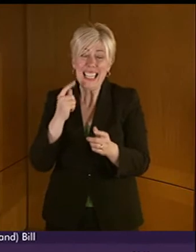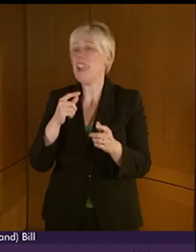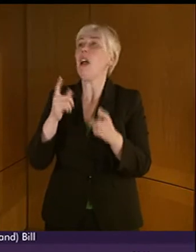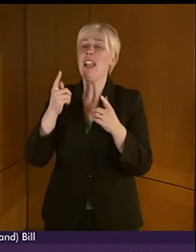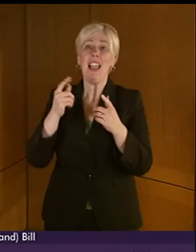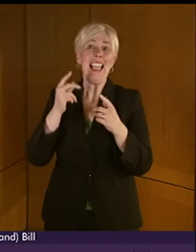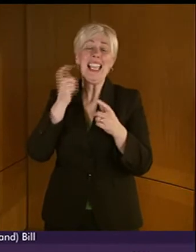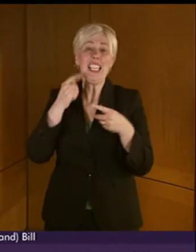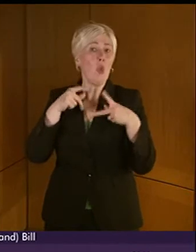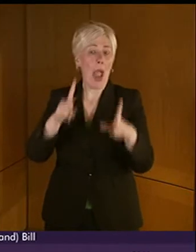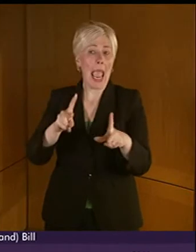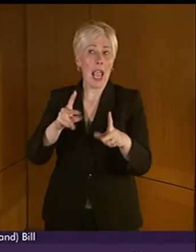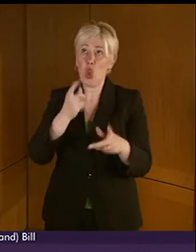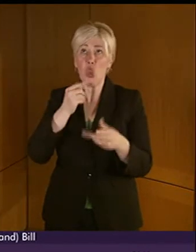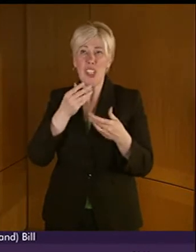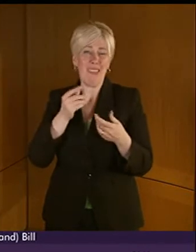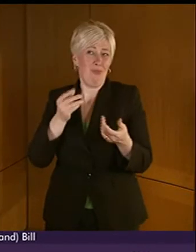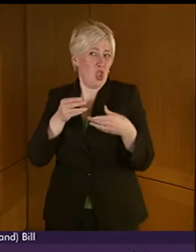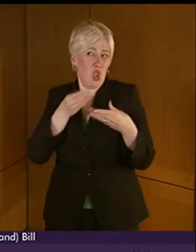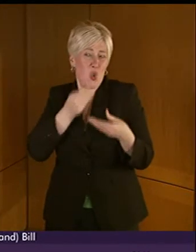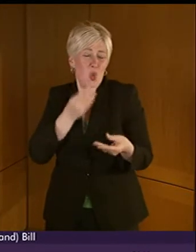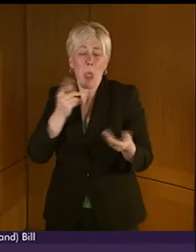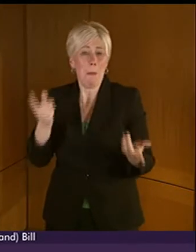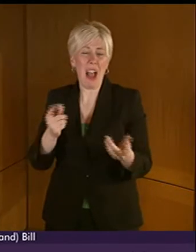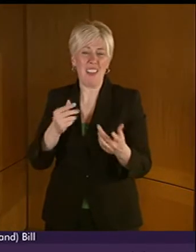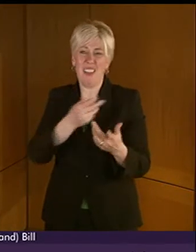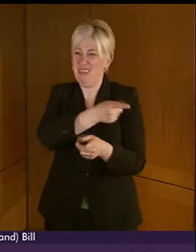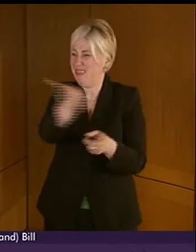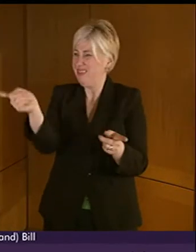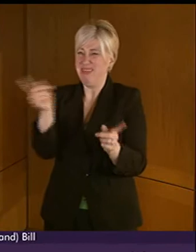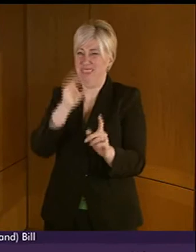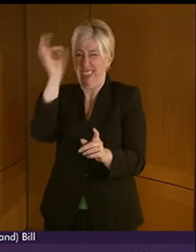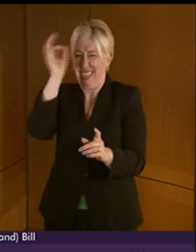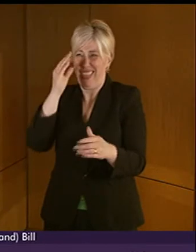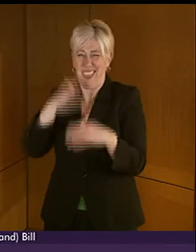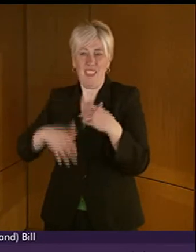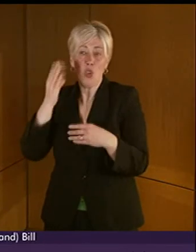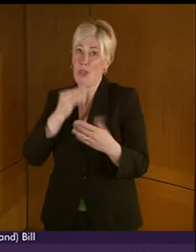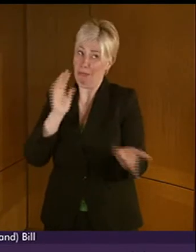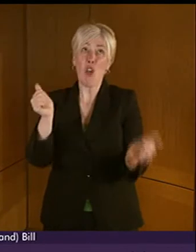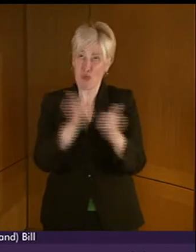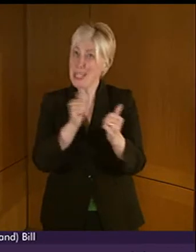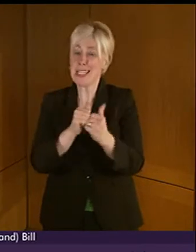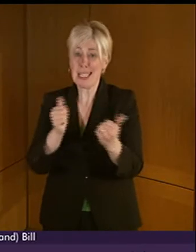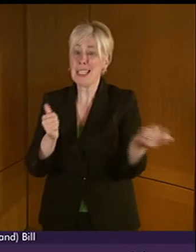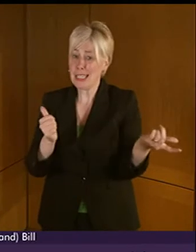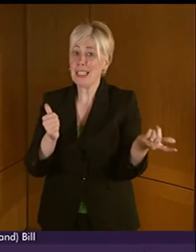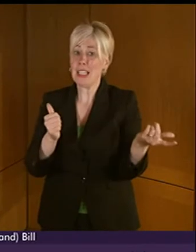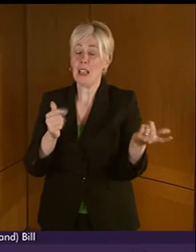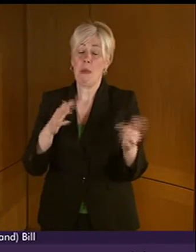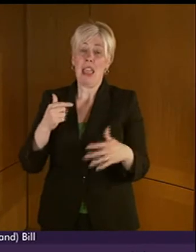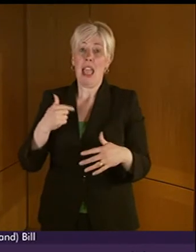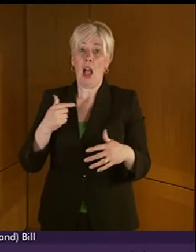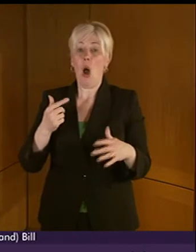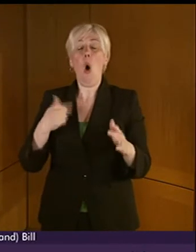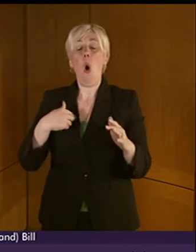but frankly many organisations haven't yet thought to use them. Briefly, Rora Grant. I absolutely agree and maybe slightly flippantly